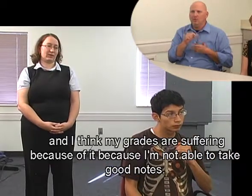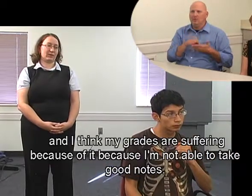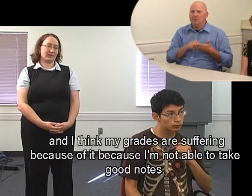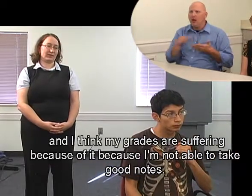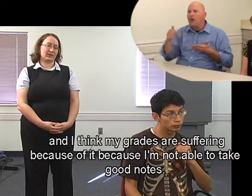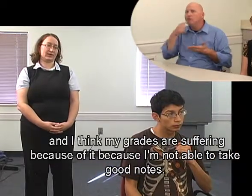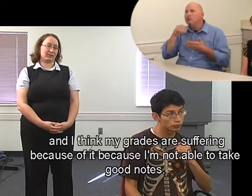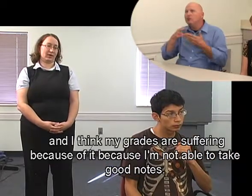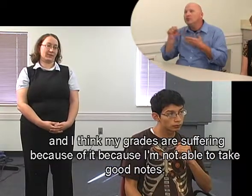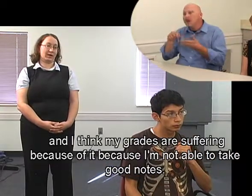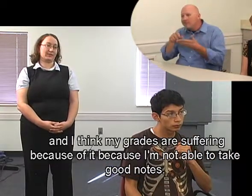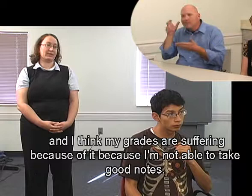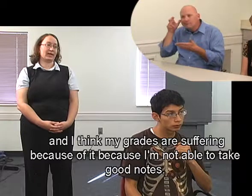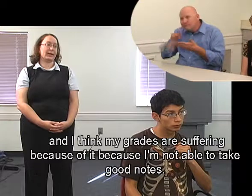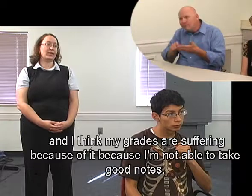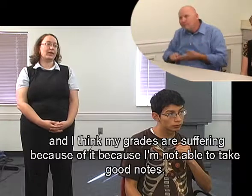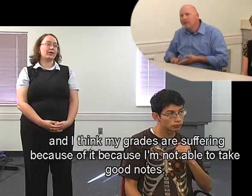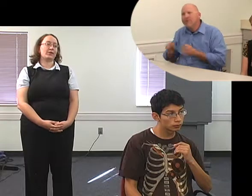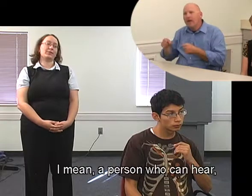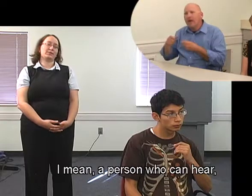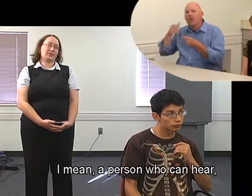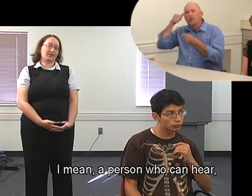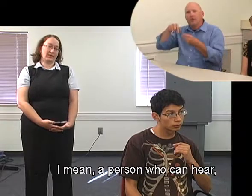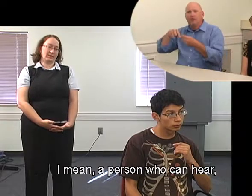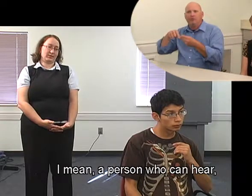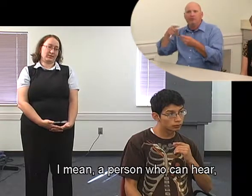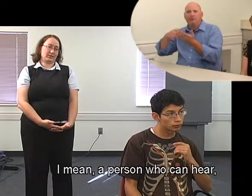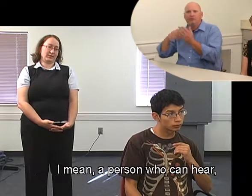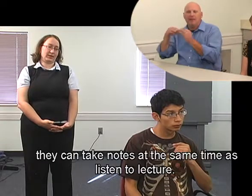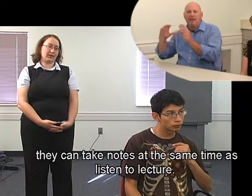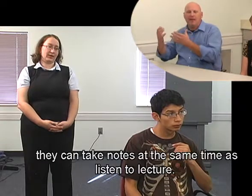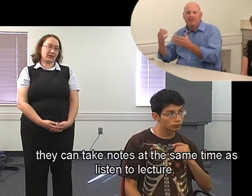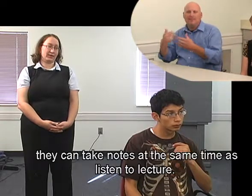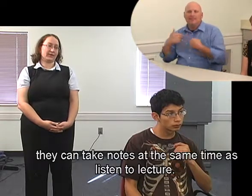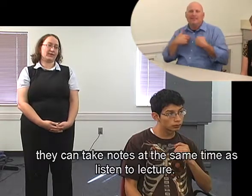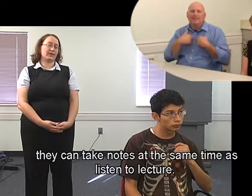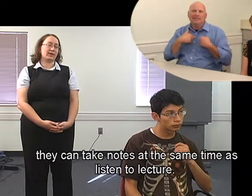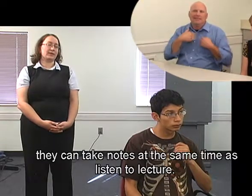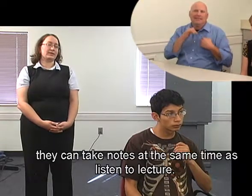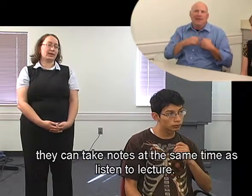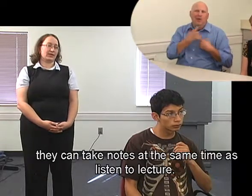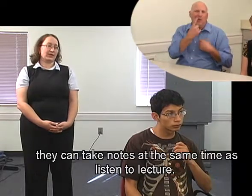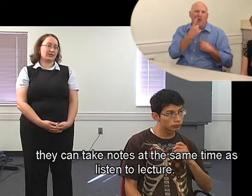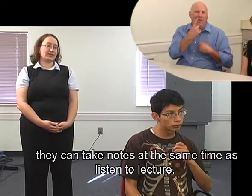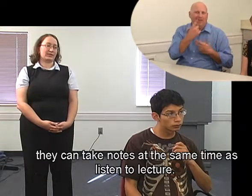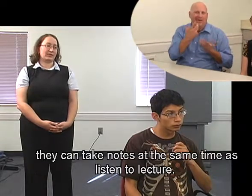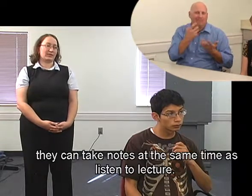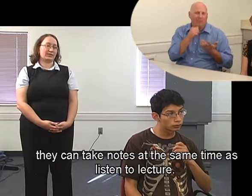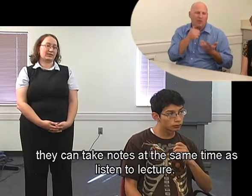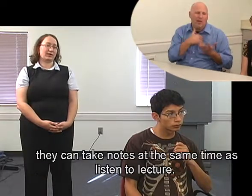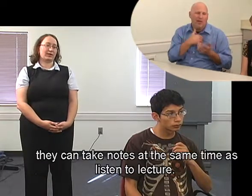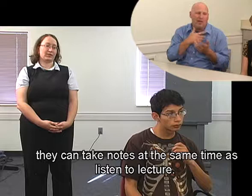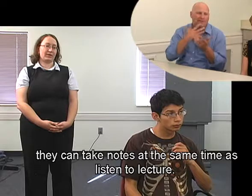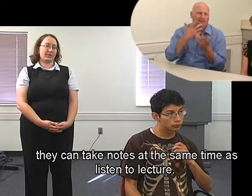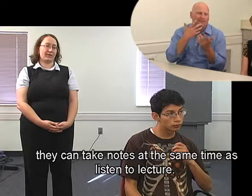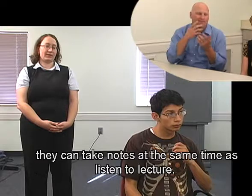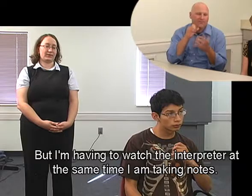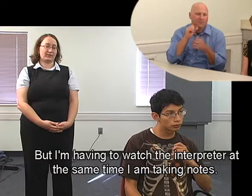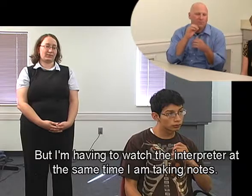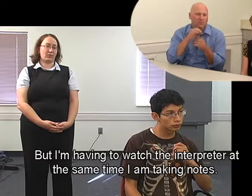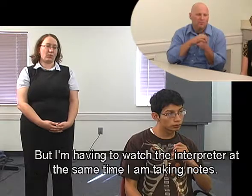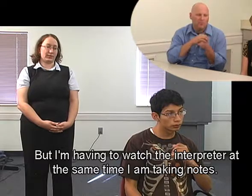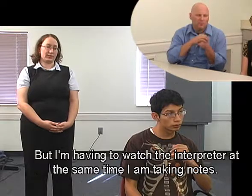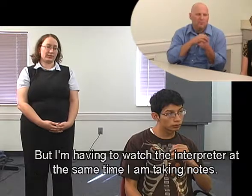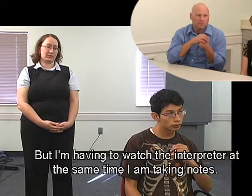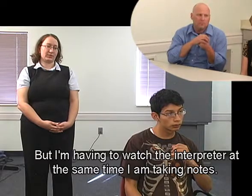kind of suffering because of it because I'm not being able to take good notes. mean, a person who can hear, they can take notes at the same time they're listening to the lecture, but I'm having